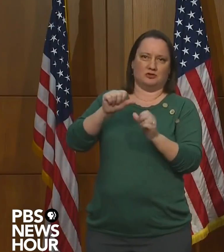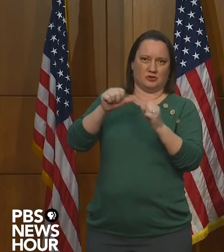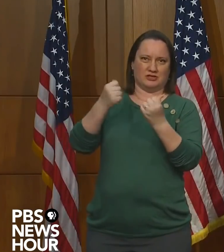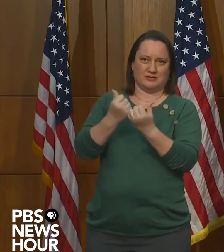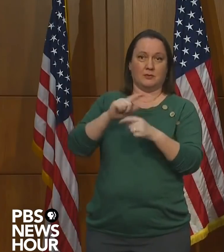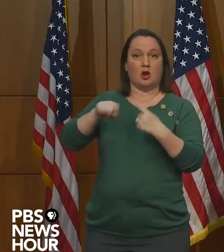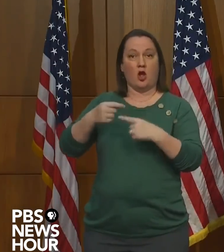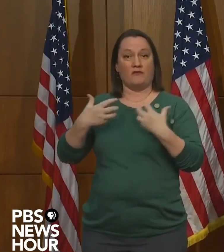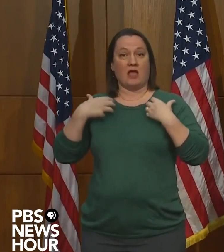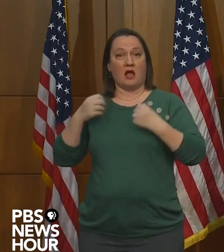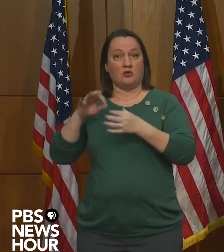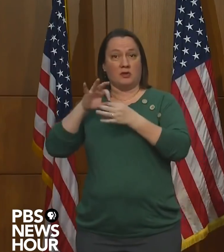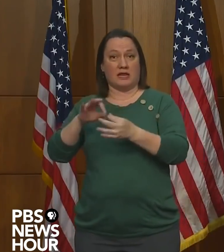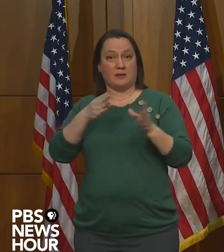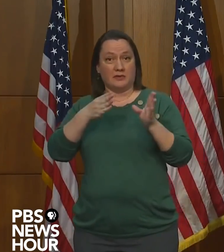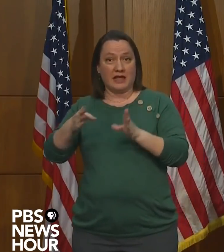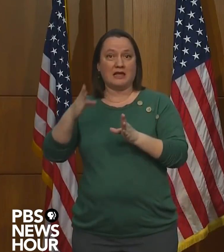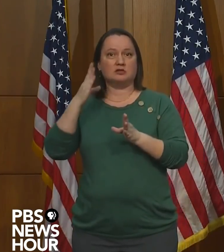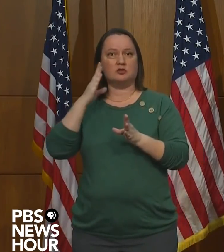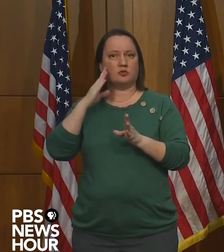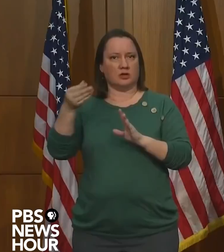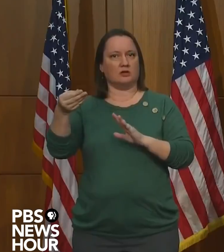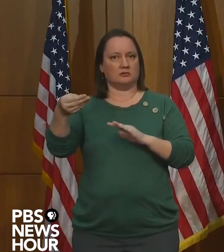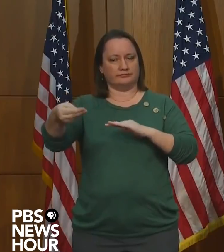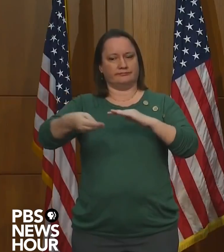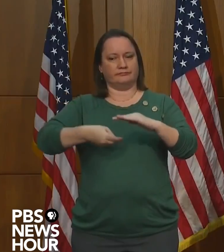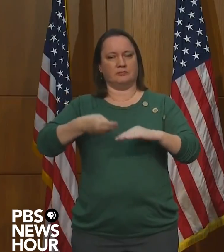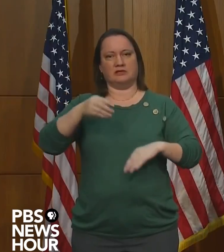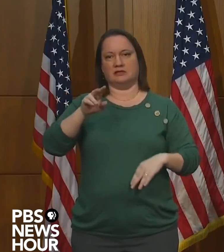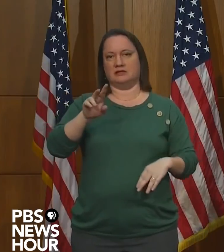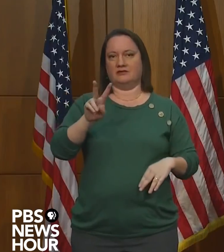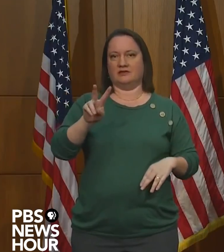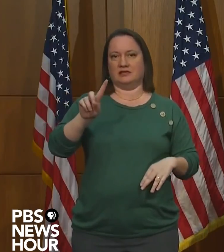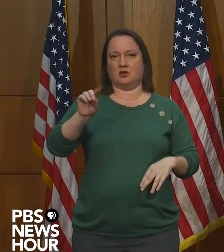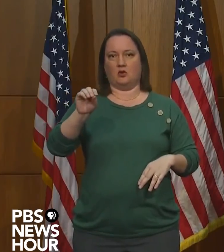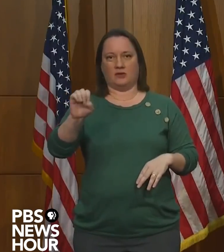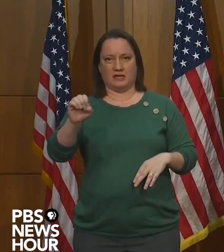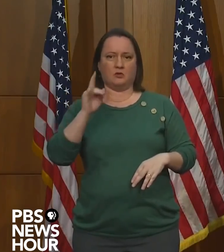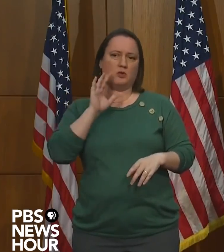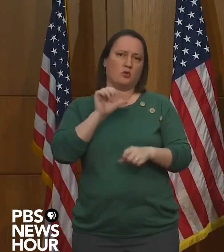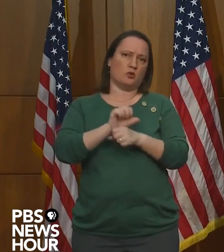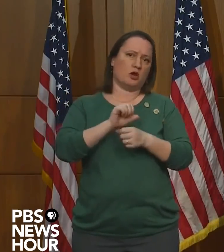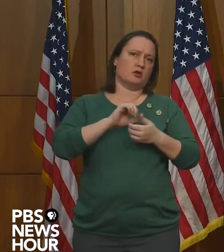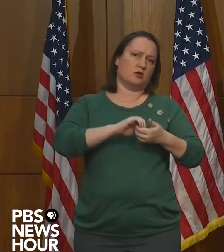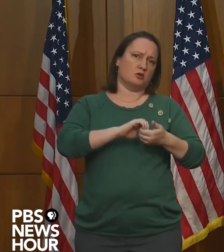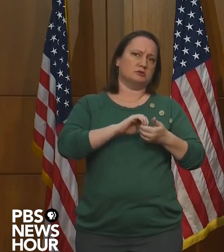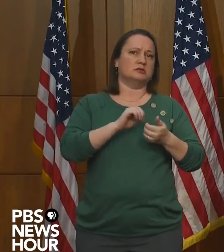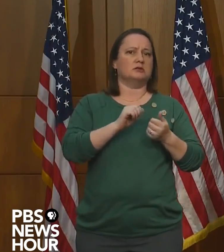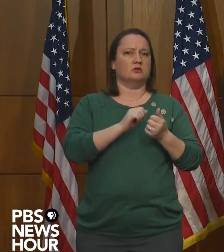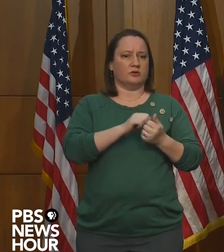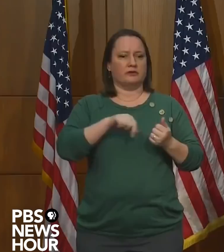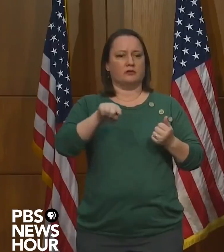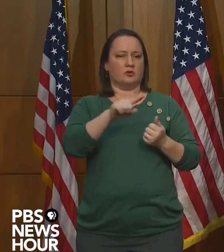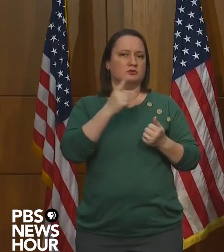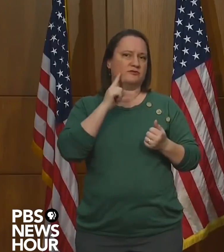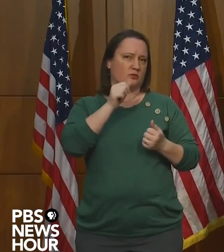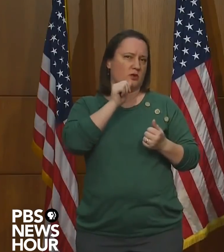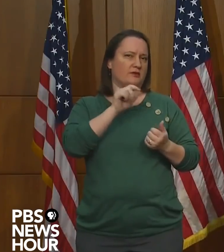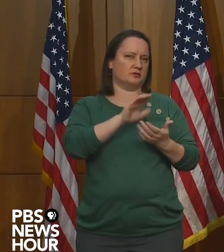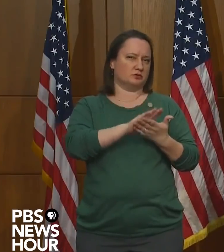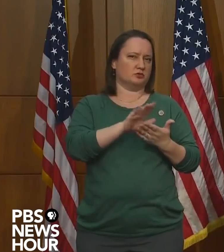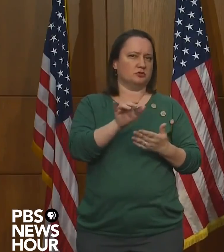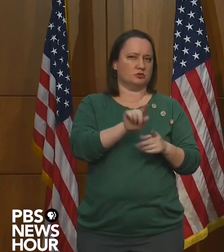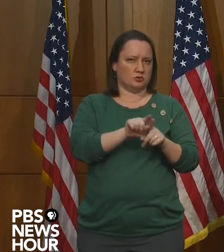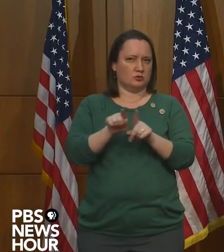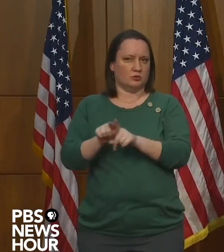-related plans will come to the DOE and we'll work closely with VCPE on those for private schools. Our public schools will also be required to submit a